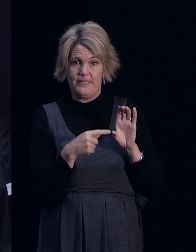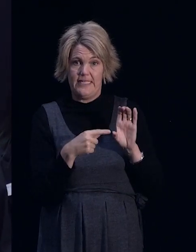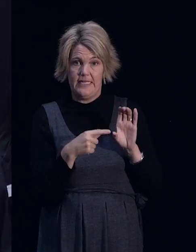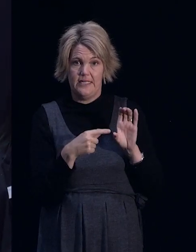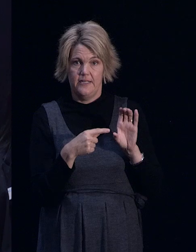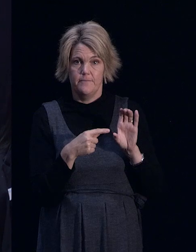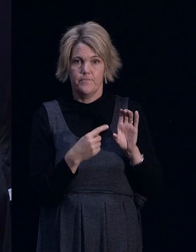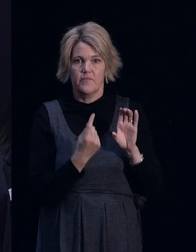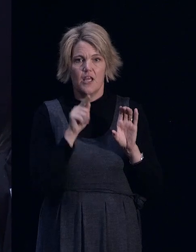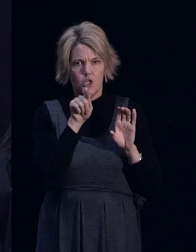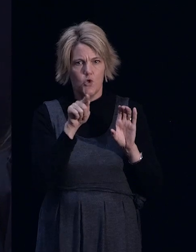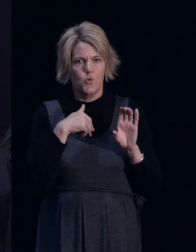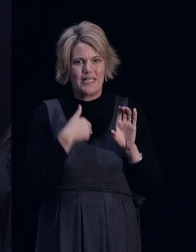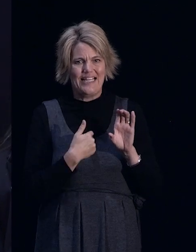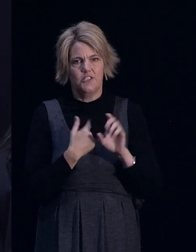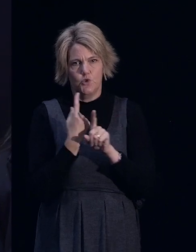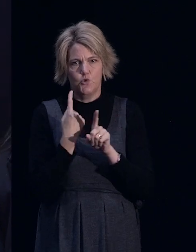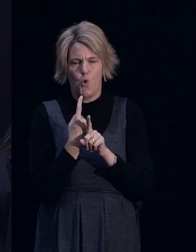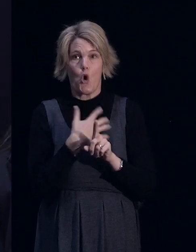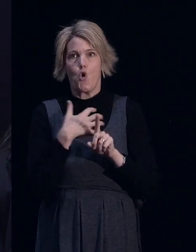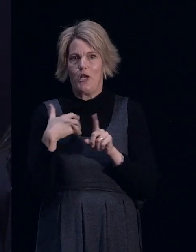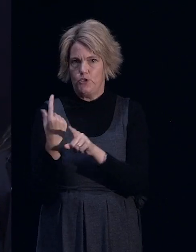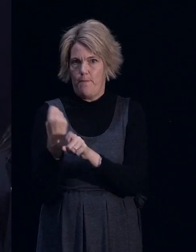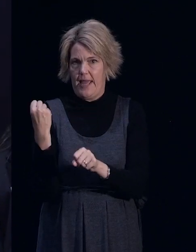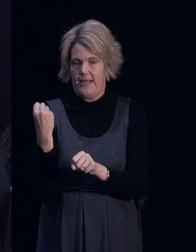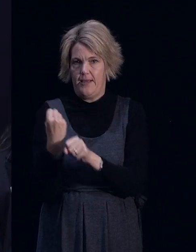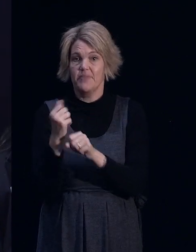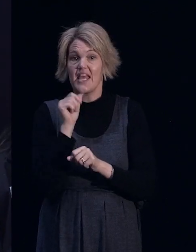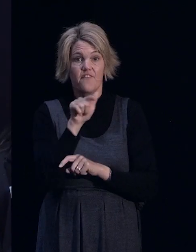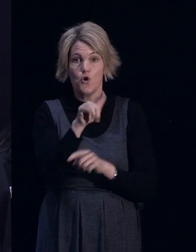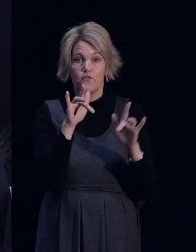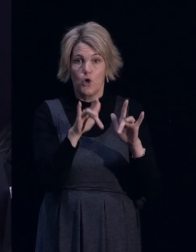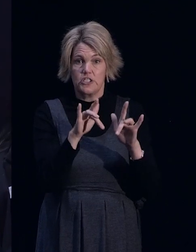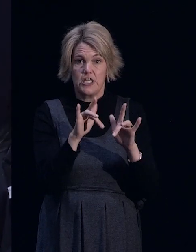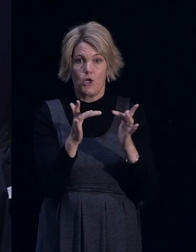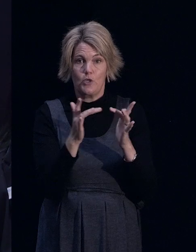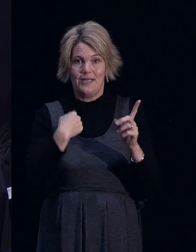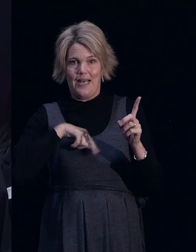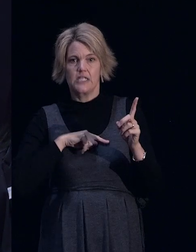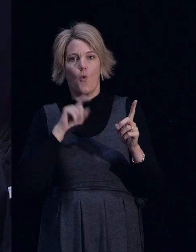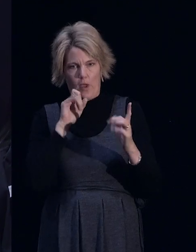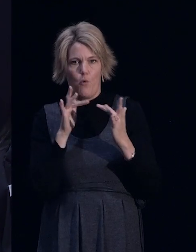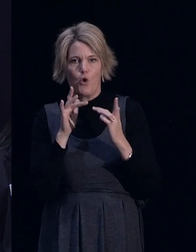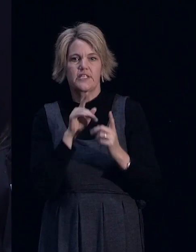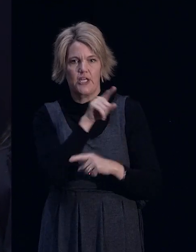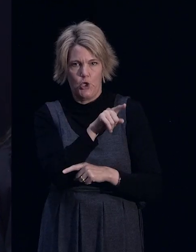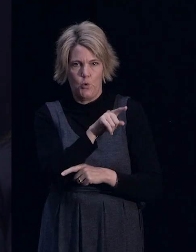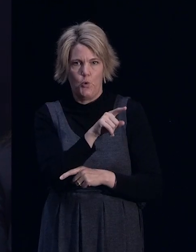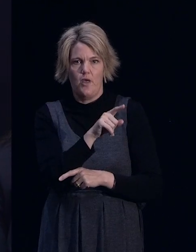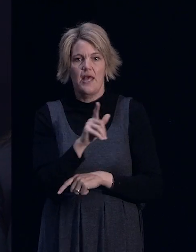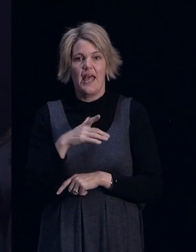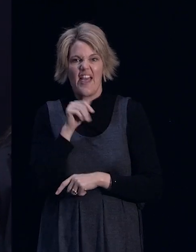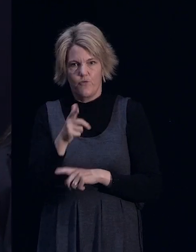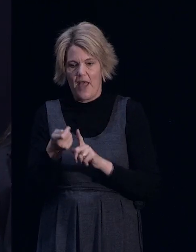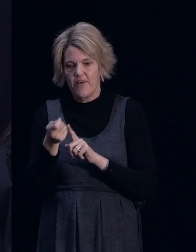it's about talking to the bank early. So we'll contact you if you haven't contacted us, if the money's received. So if we hold a mortgage over the land,